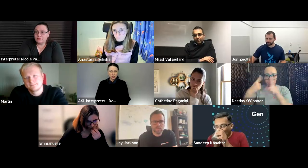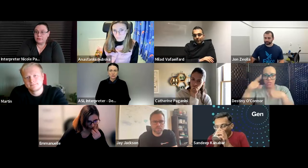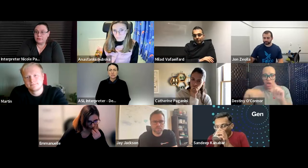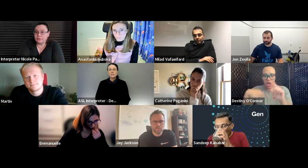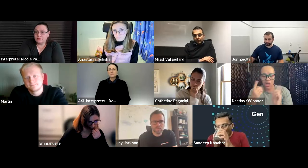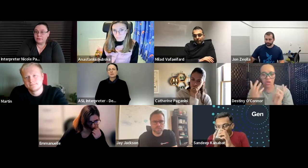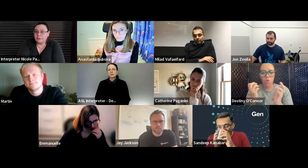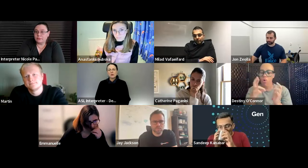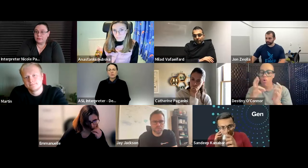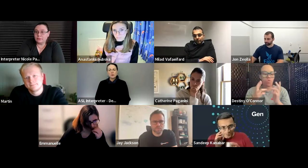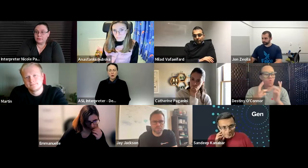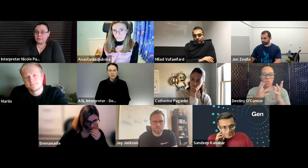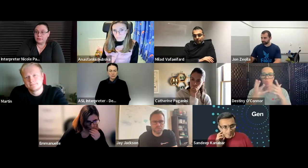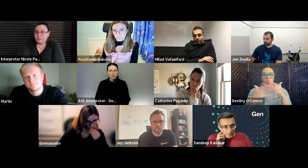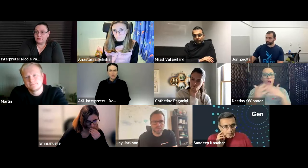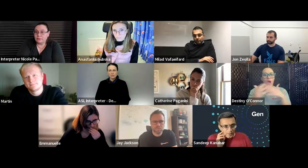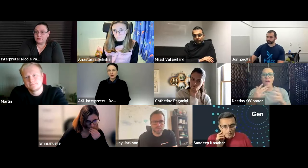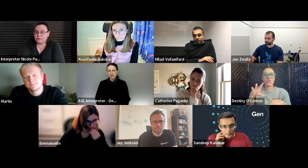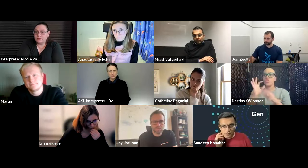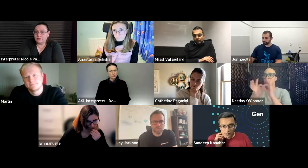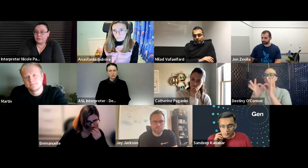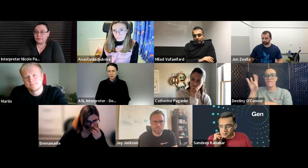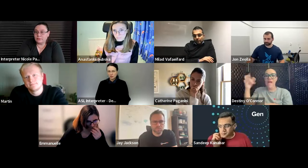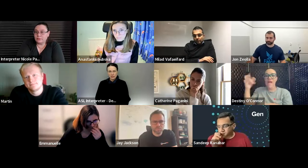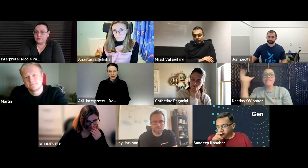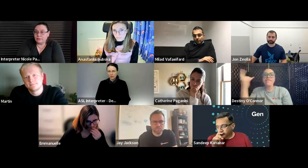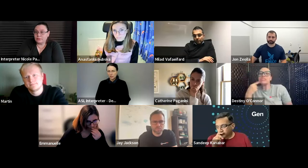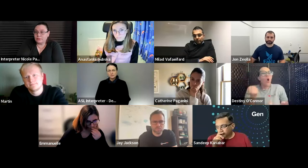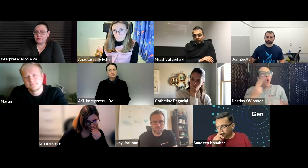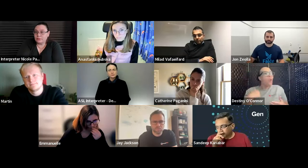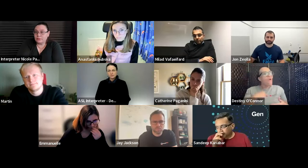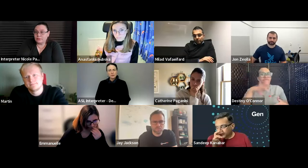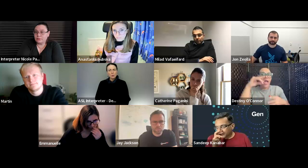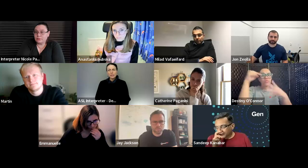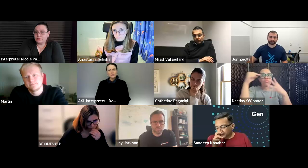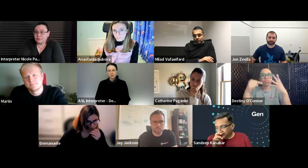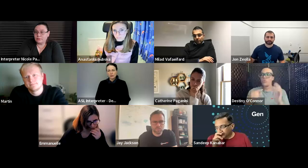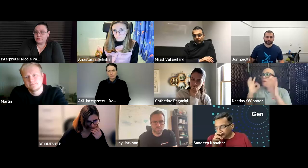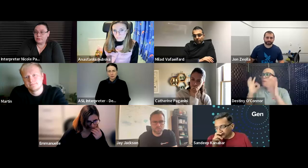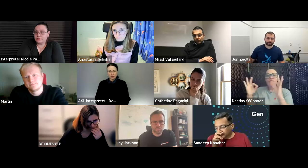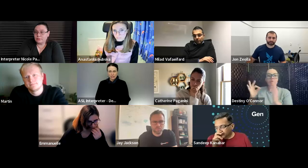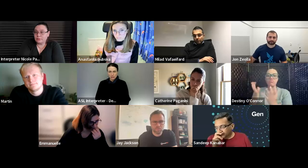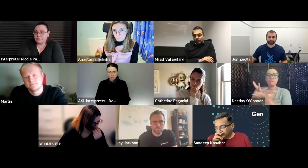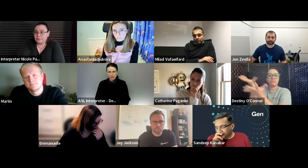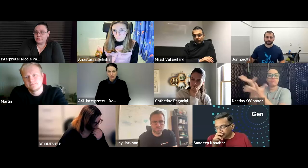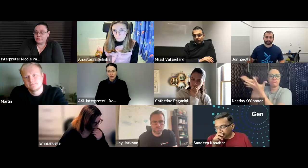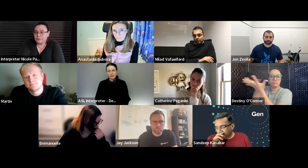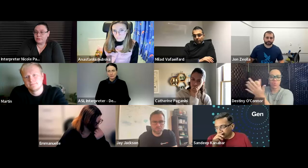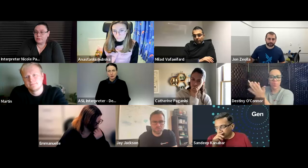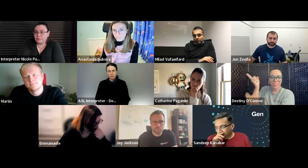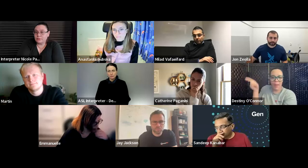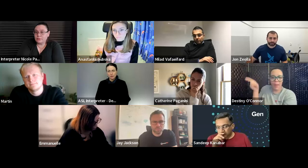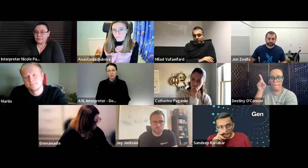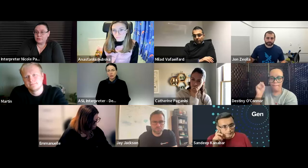make those decisions so if we want um international universal sign language we can certainly make those recommendations to them